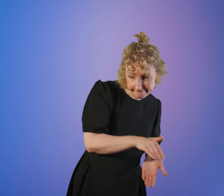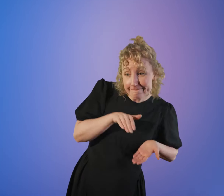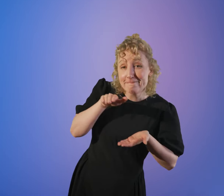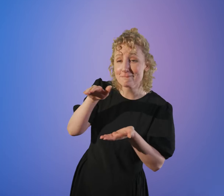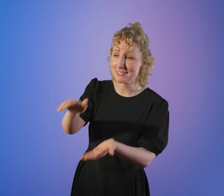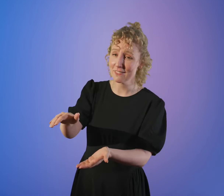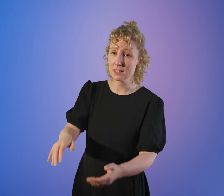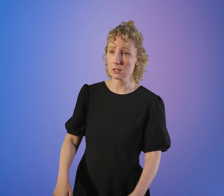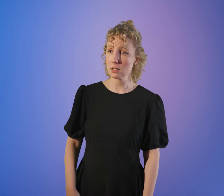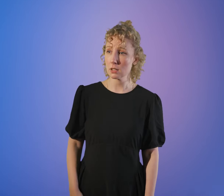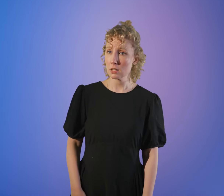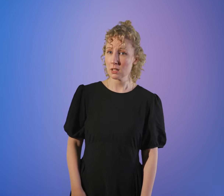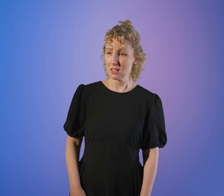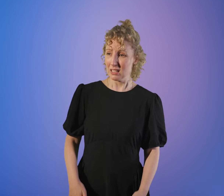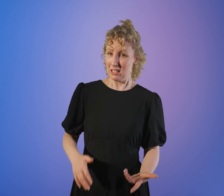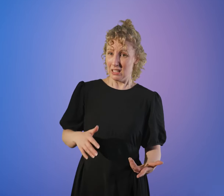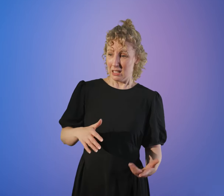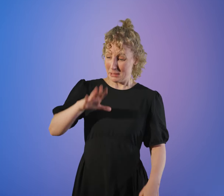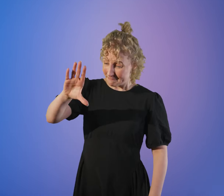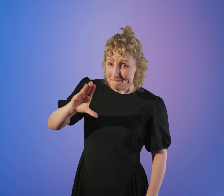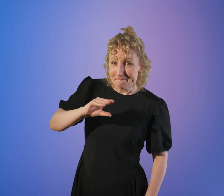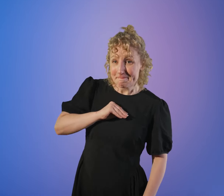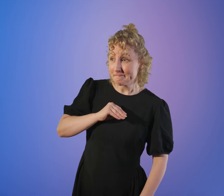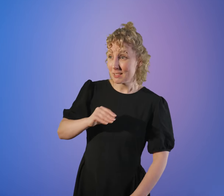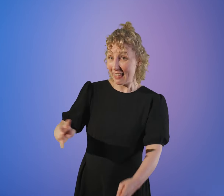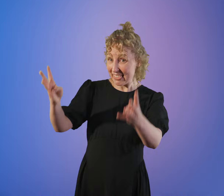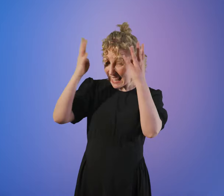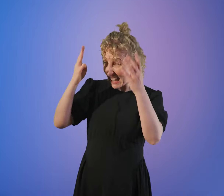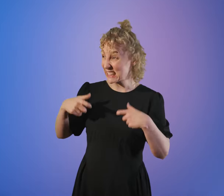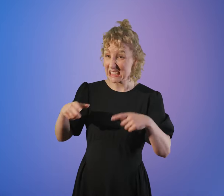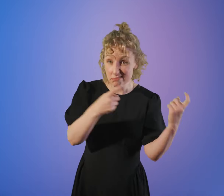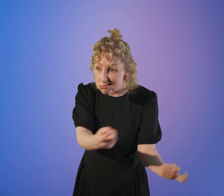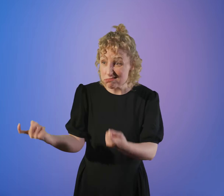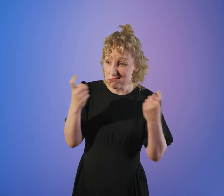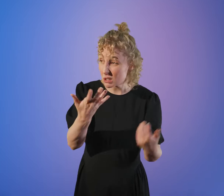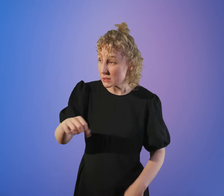He has to flee again when he hears that King Antiochus is still trying to have him murdered.